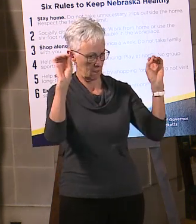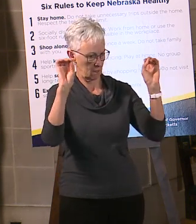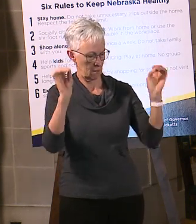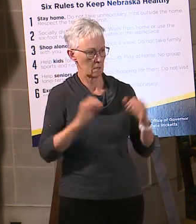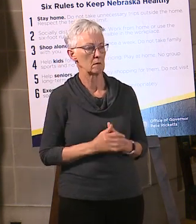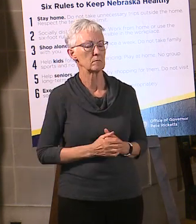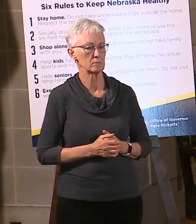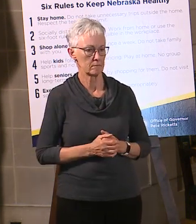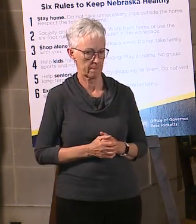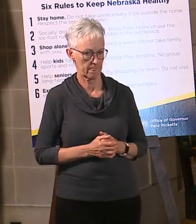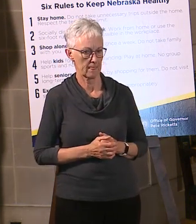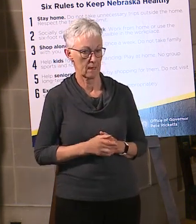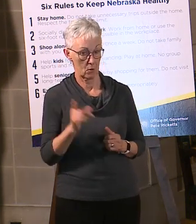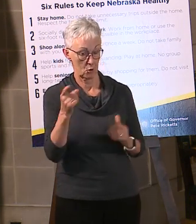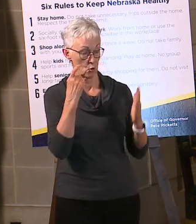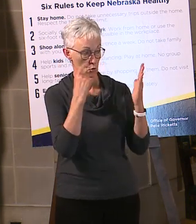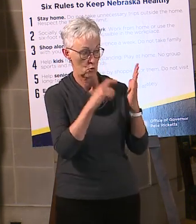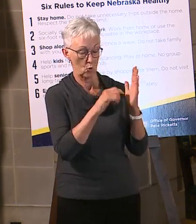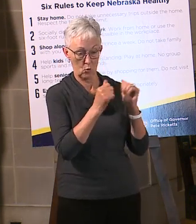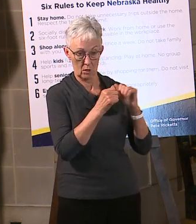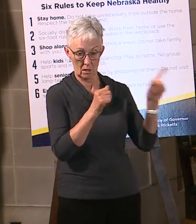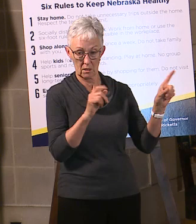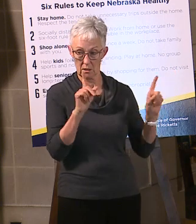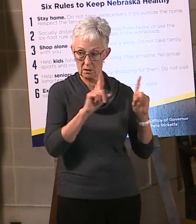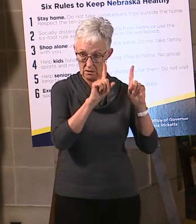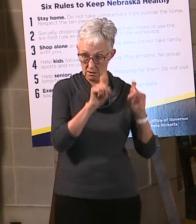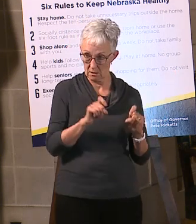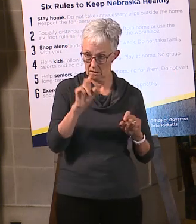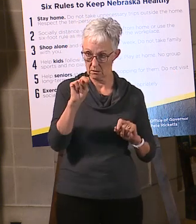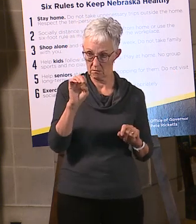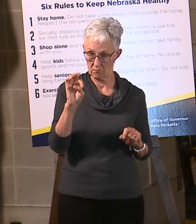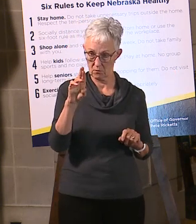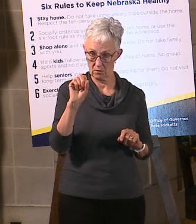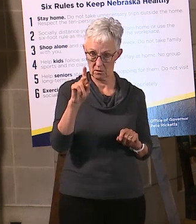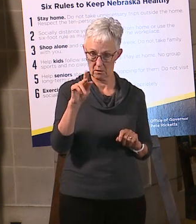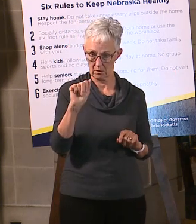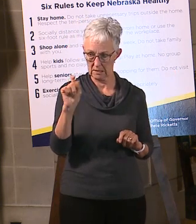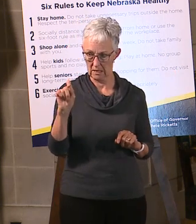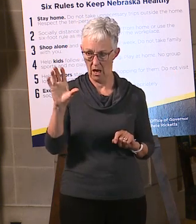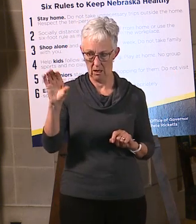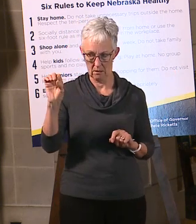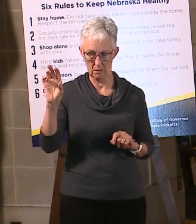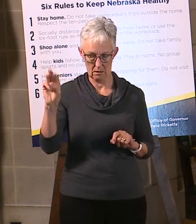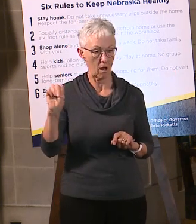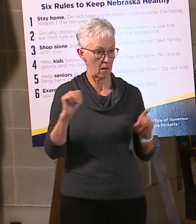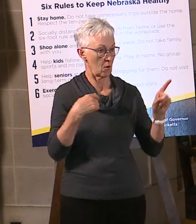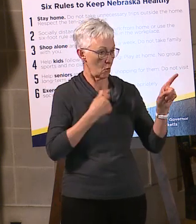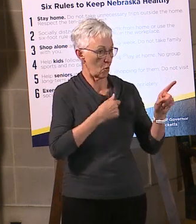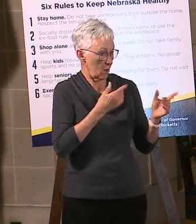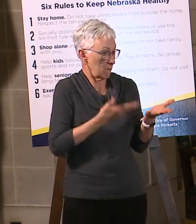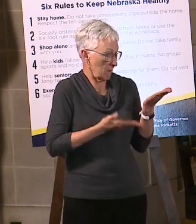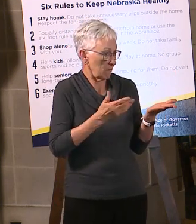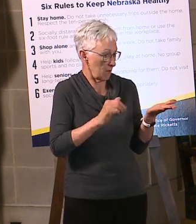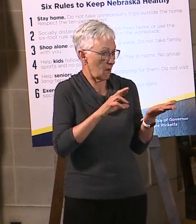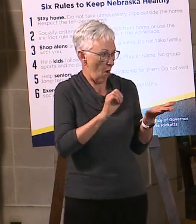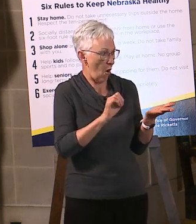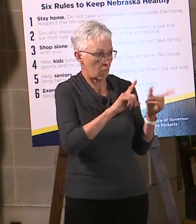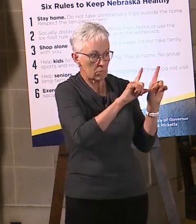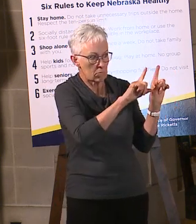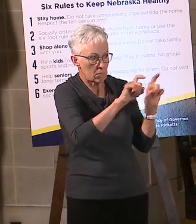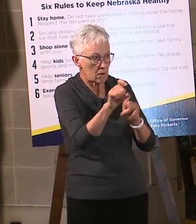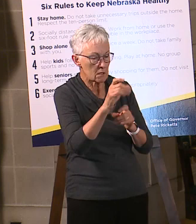testnebraska.com is that when we're doing the testing there, we may be capturing people who are asymptomatic if they're a healthcare worker